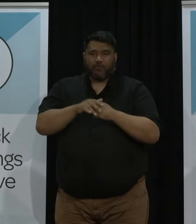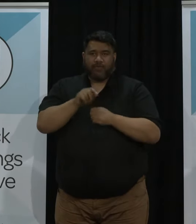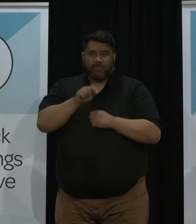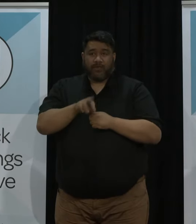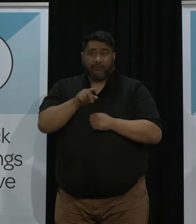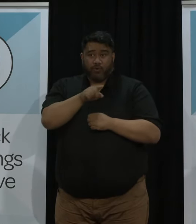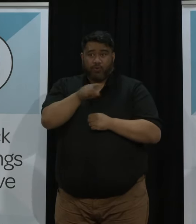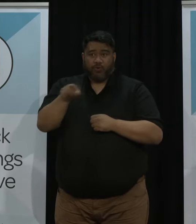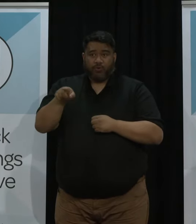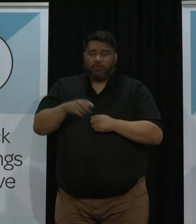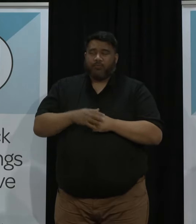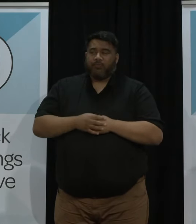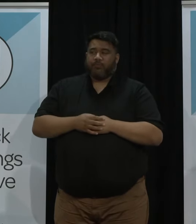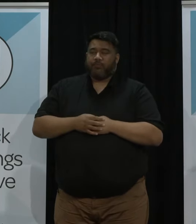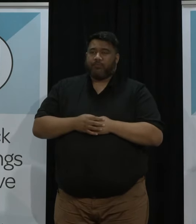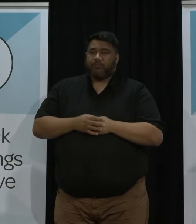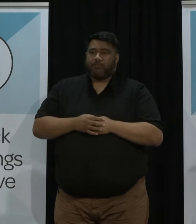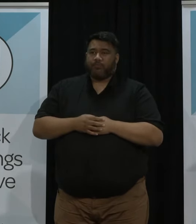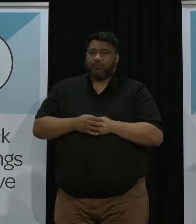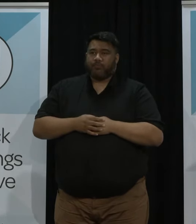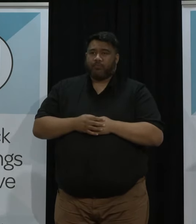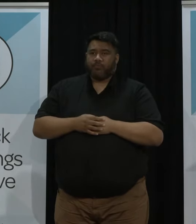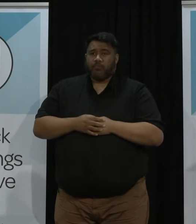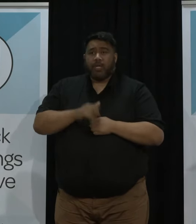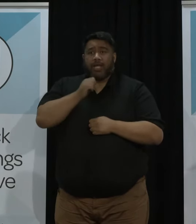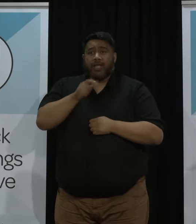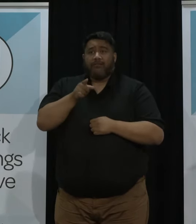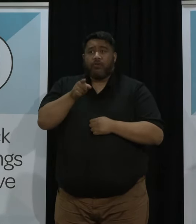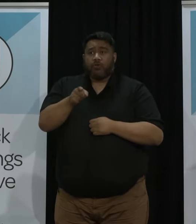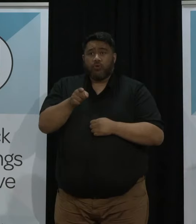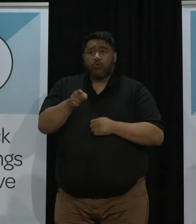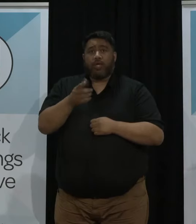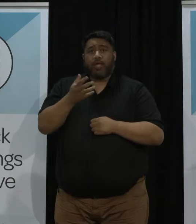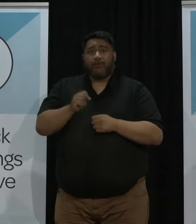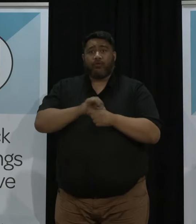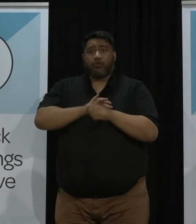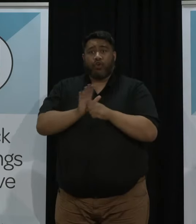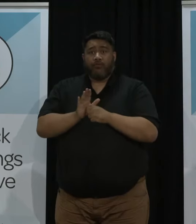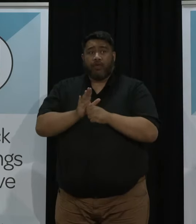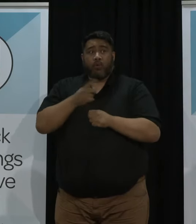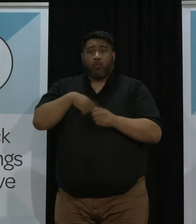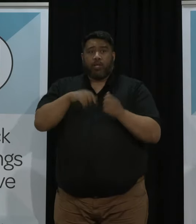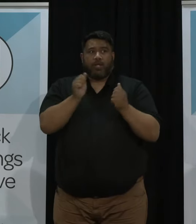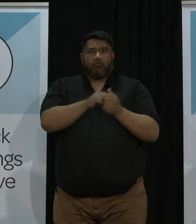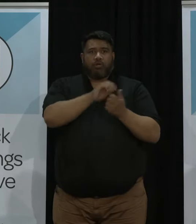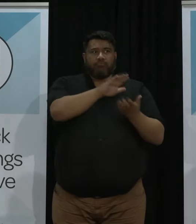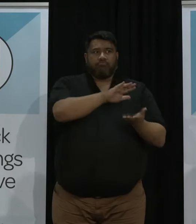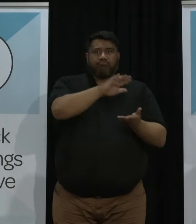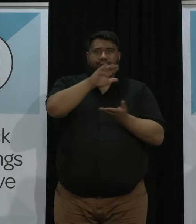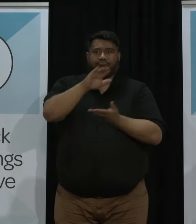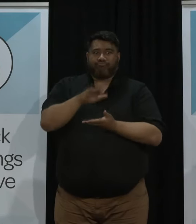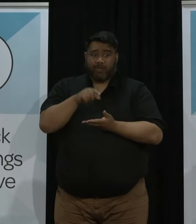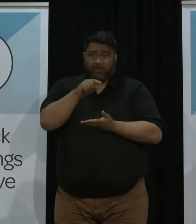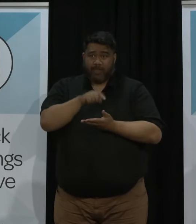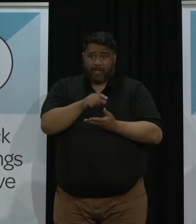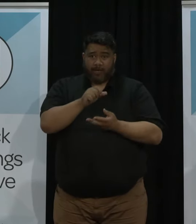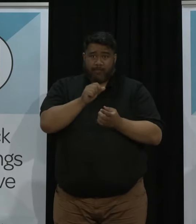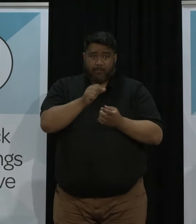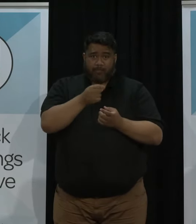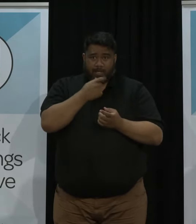cases of COVID-19 with an agreement for 60,000 courses of Molnu Prevere signed in October